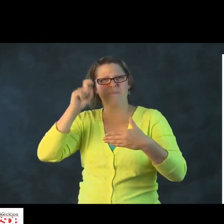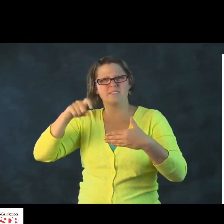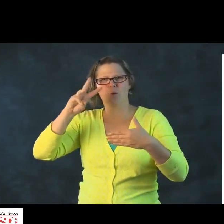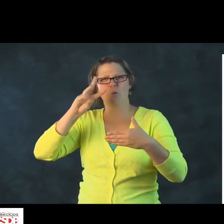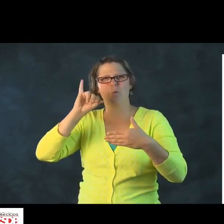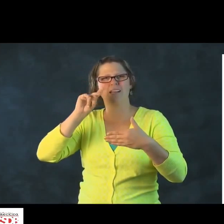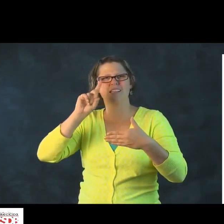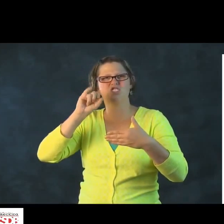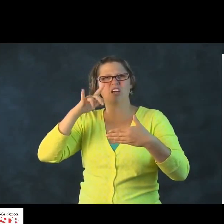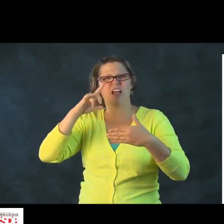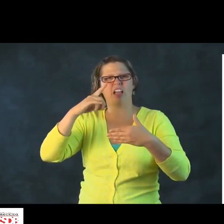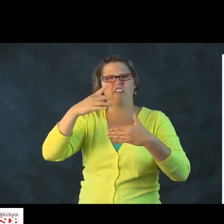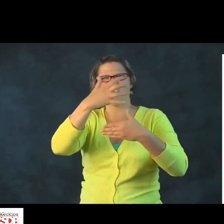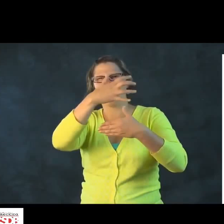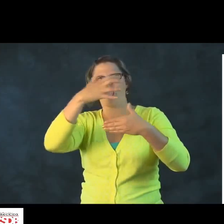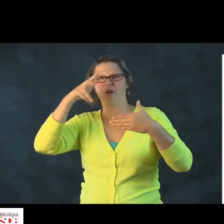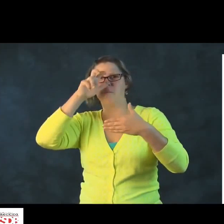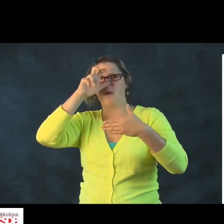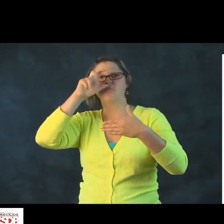You could talk about the windshield.